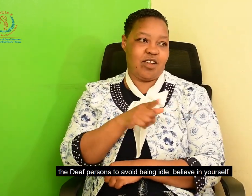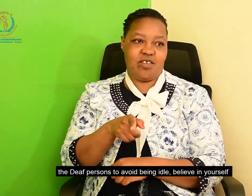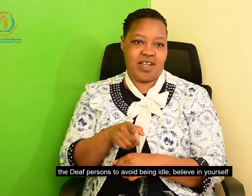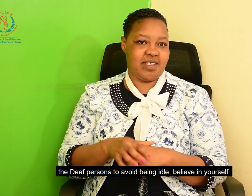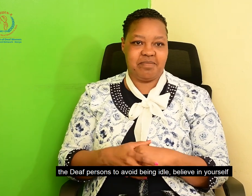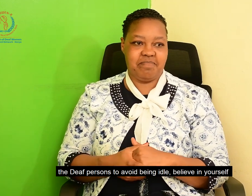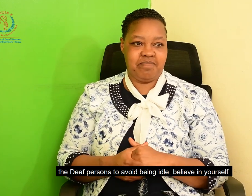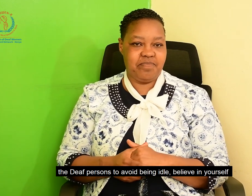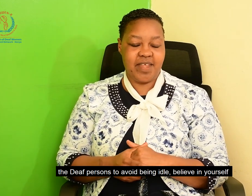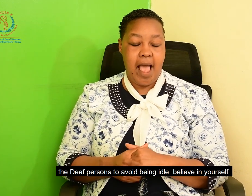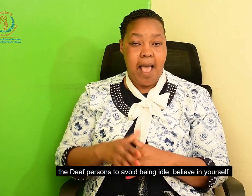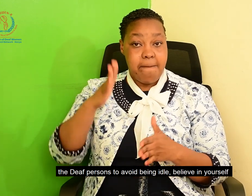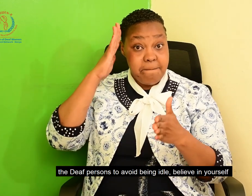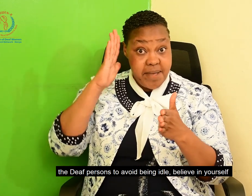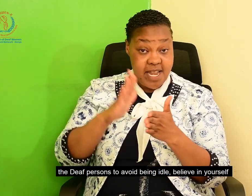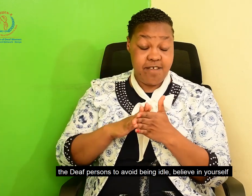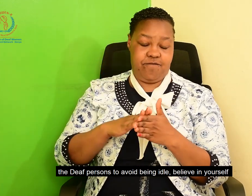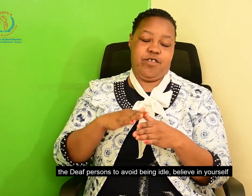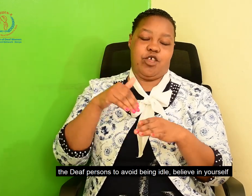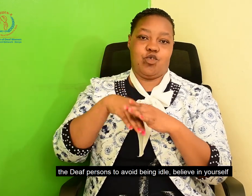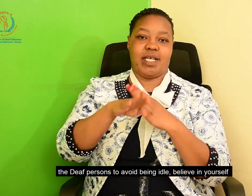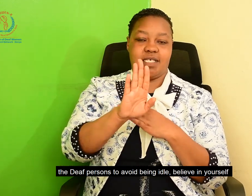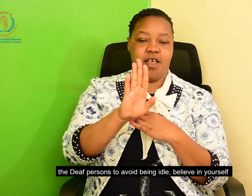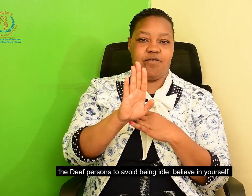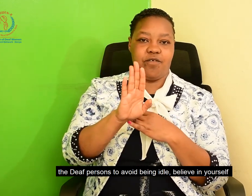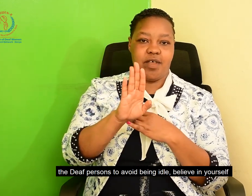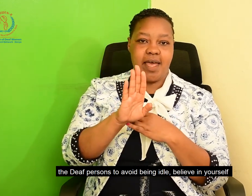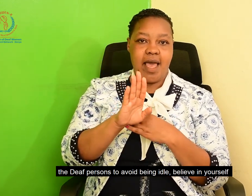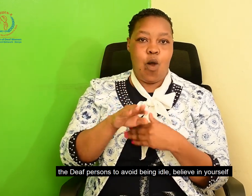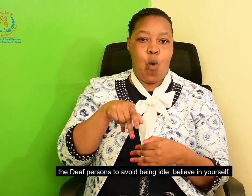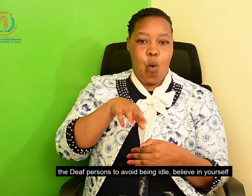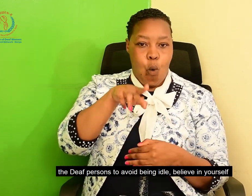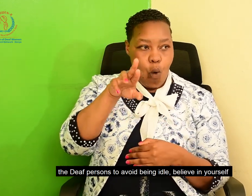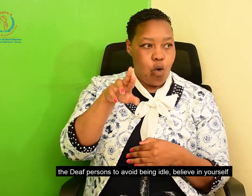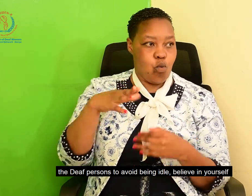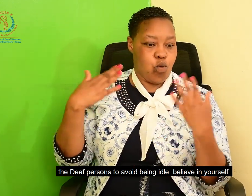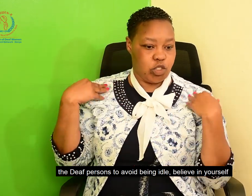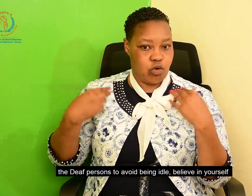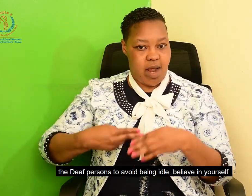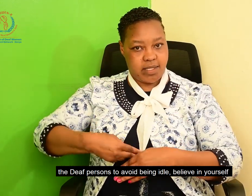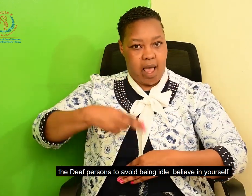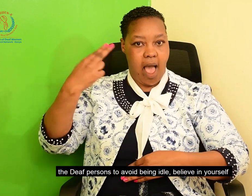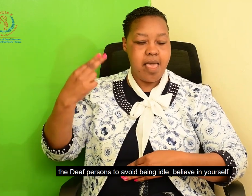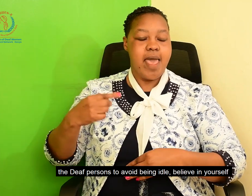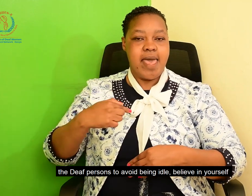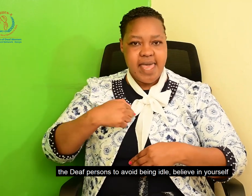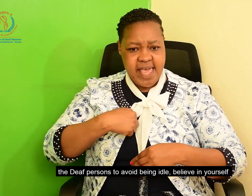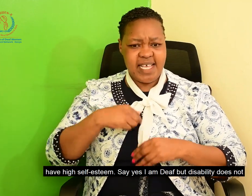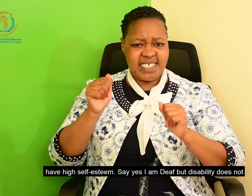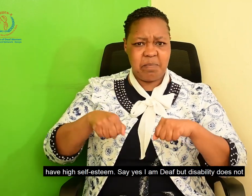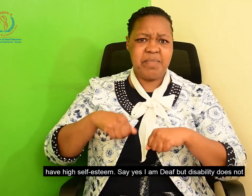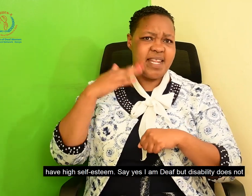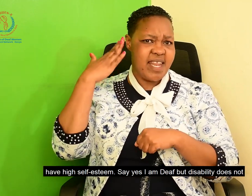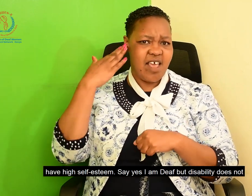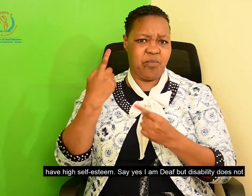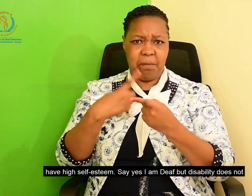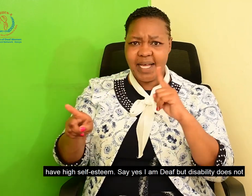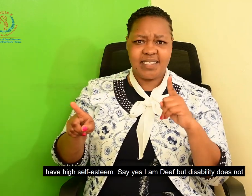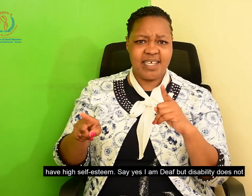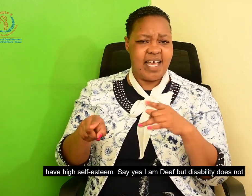persons, avoid being idle. Believe in yourself. Have a high self